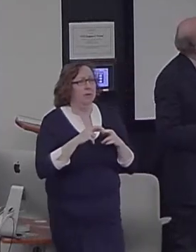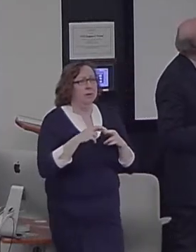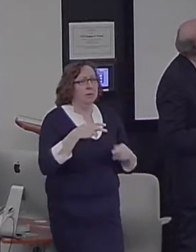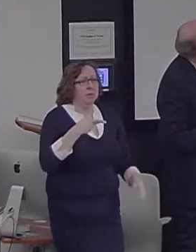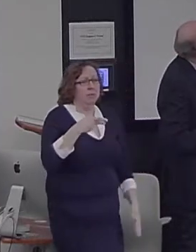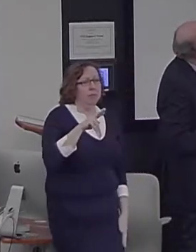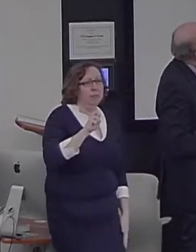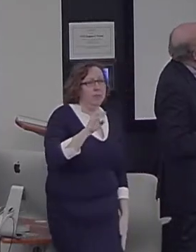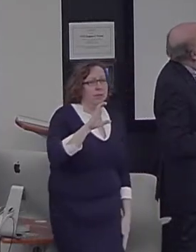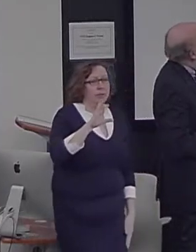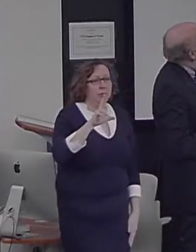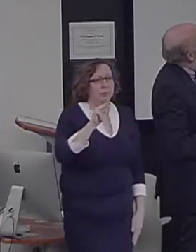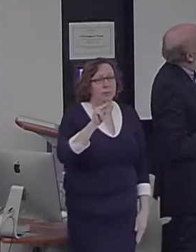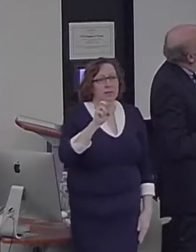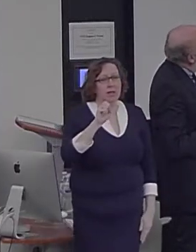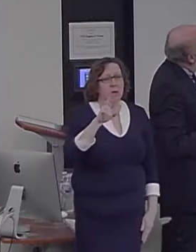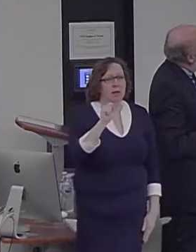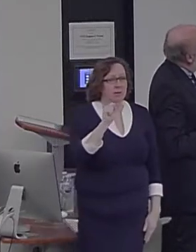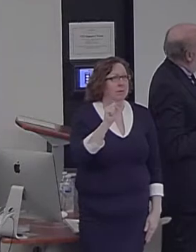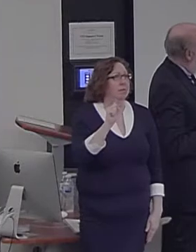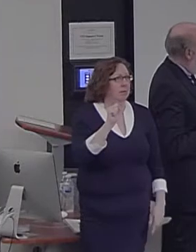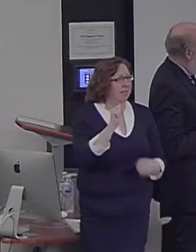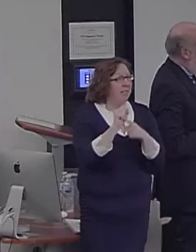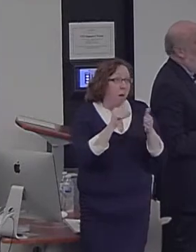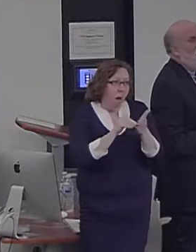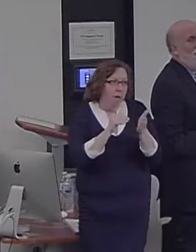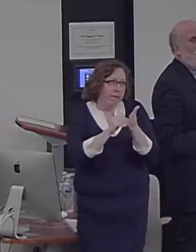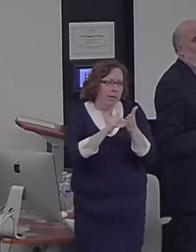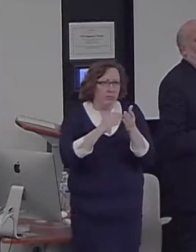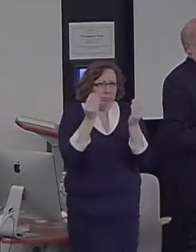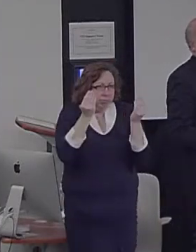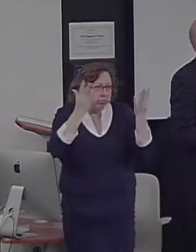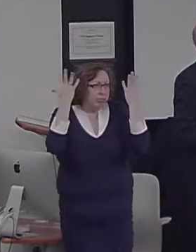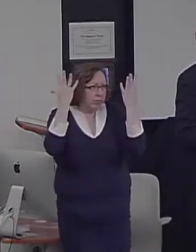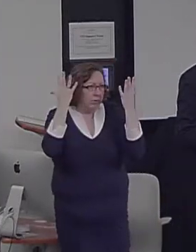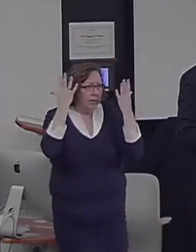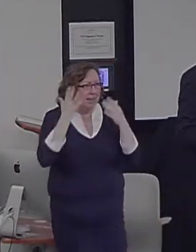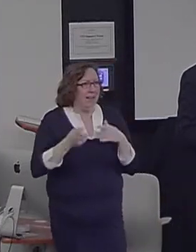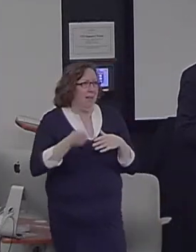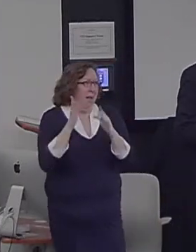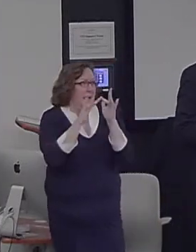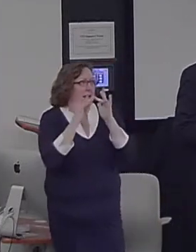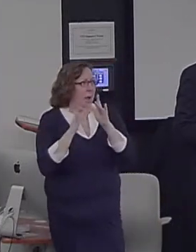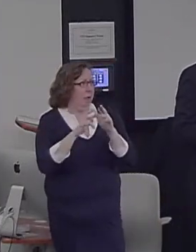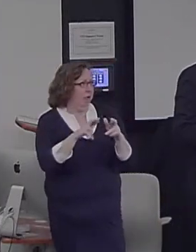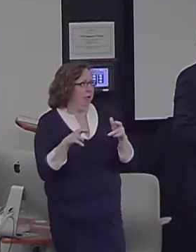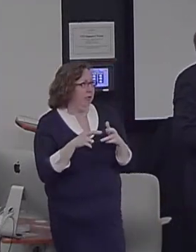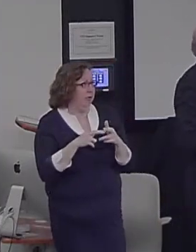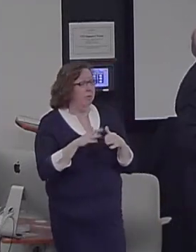high memory conditions. All these regions showed effects of the prior specificity induction.